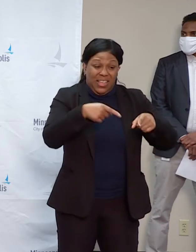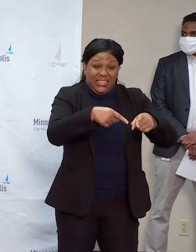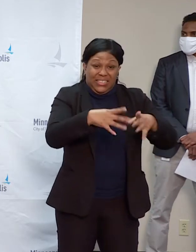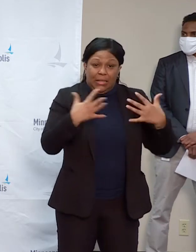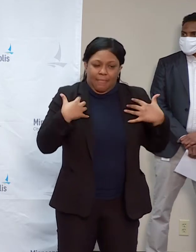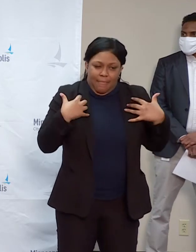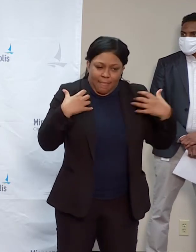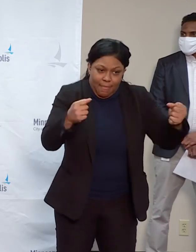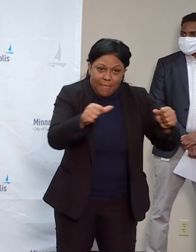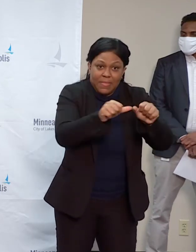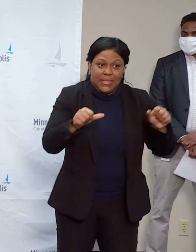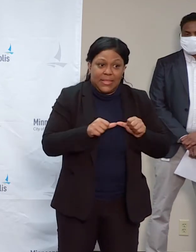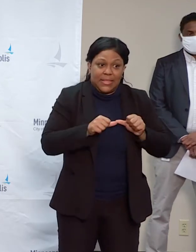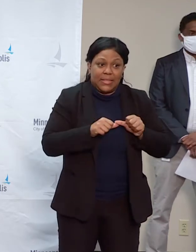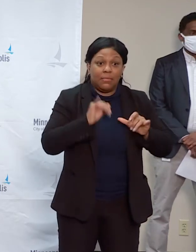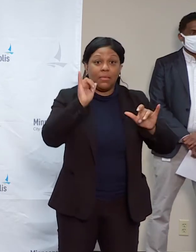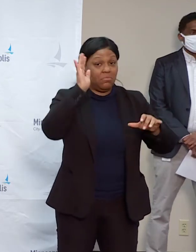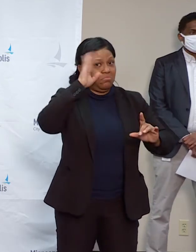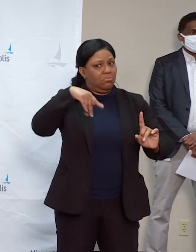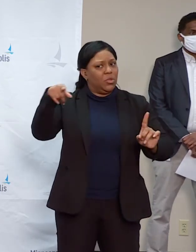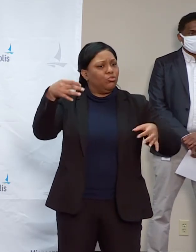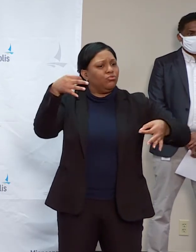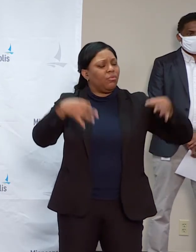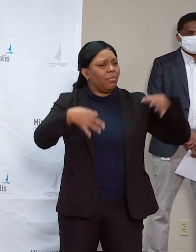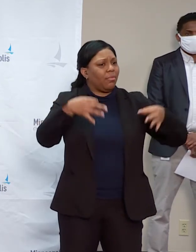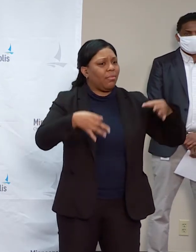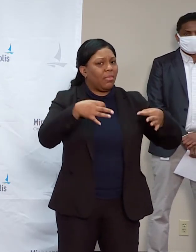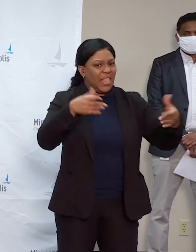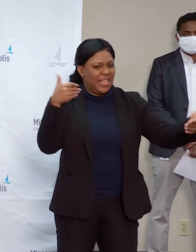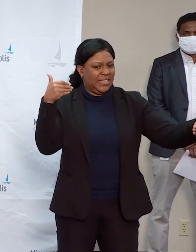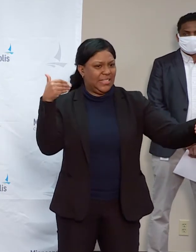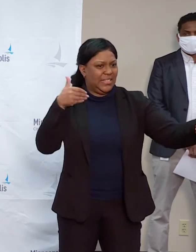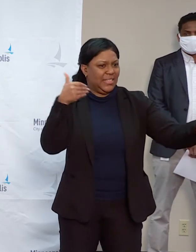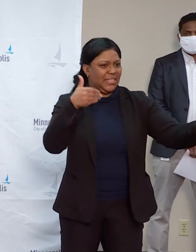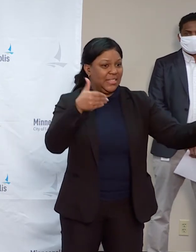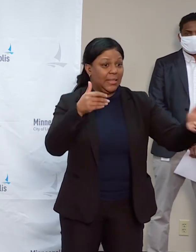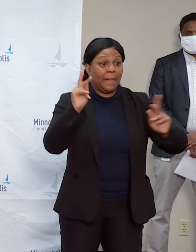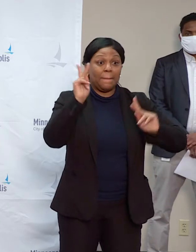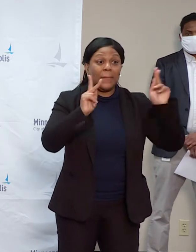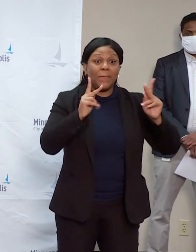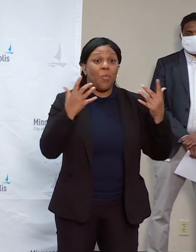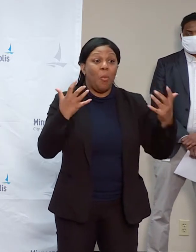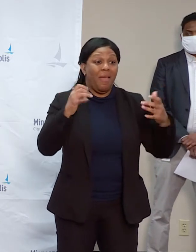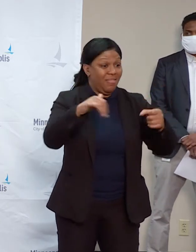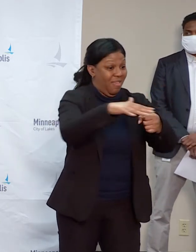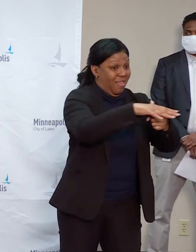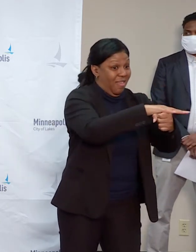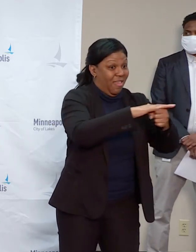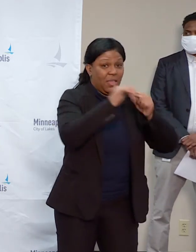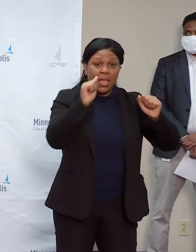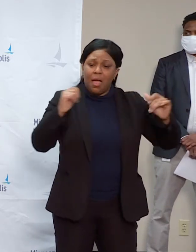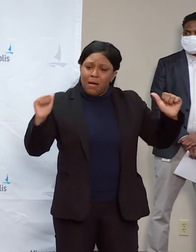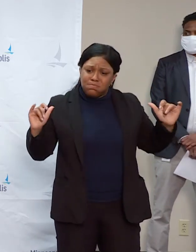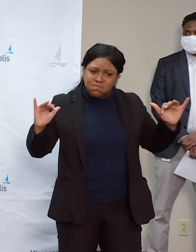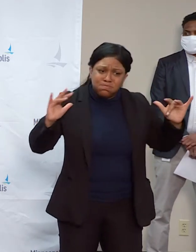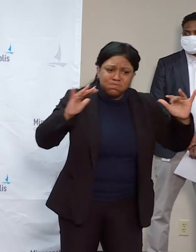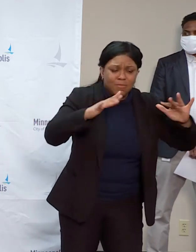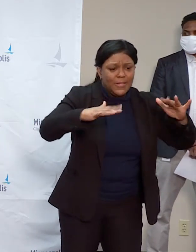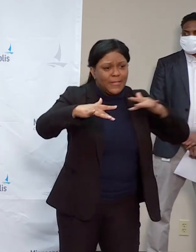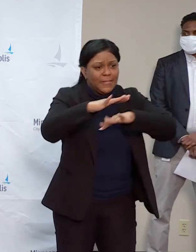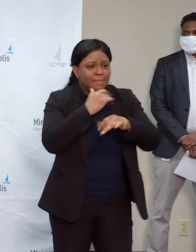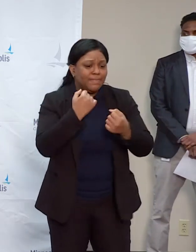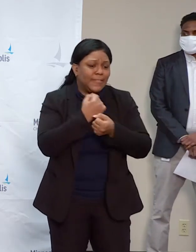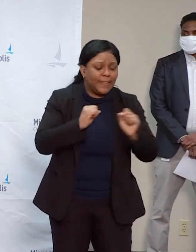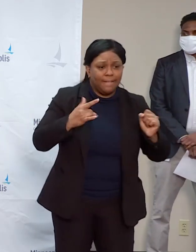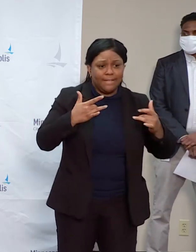itself, people will want to gather, they'll want to protest, they'll want to express their First Amendment rights, and we want to enable them to do